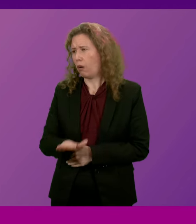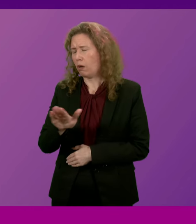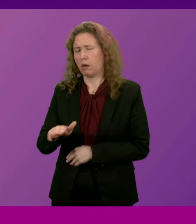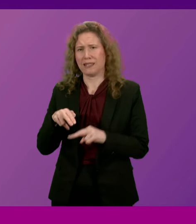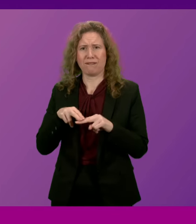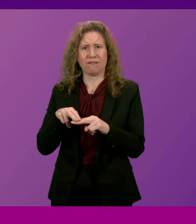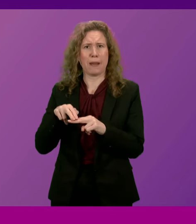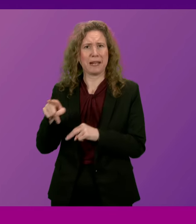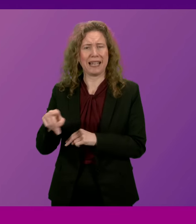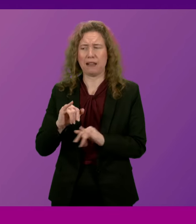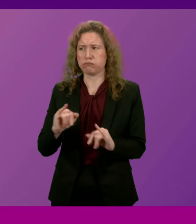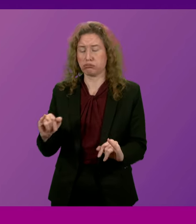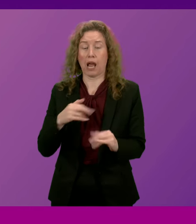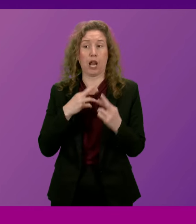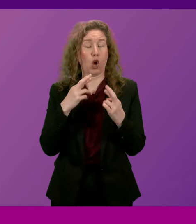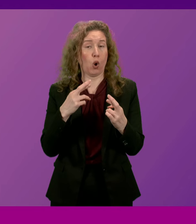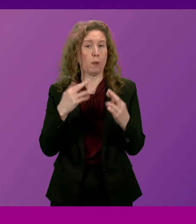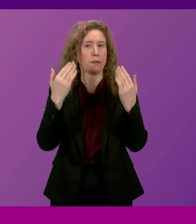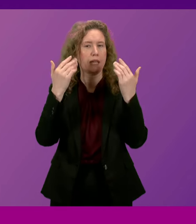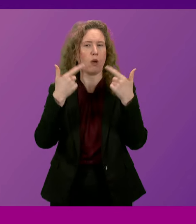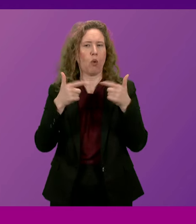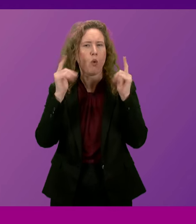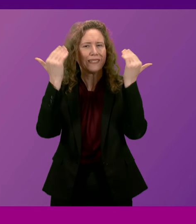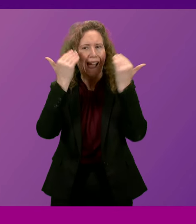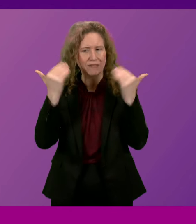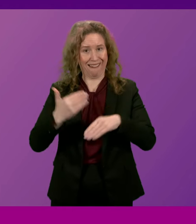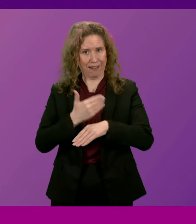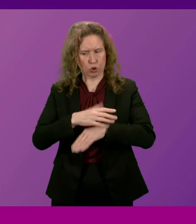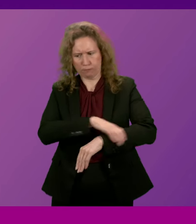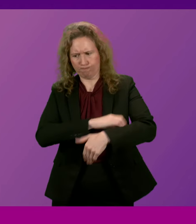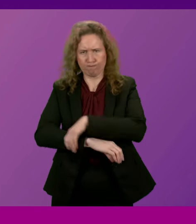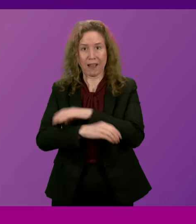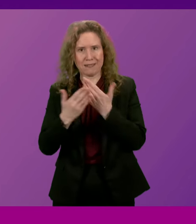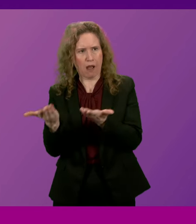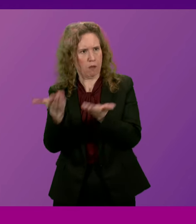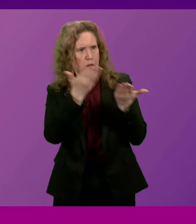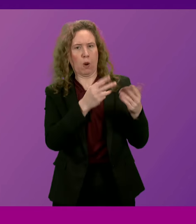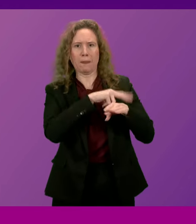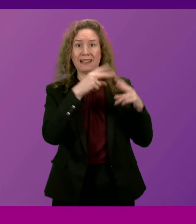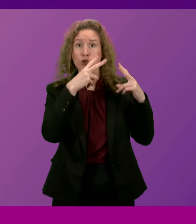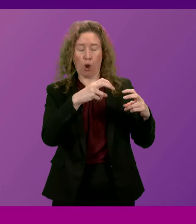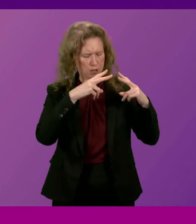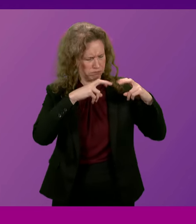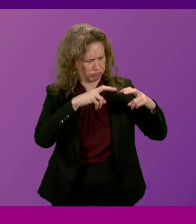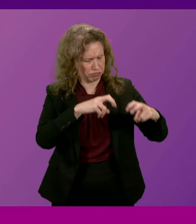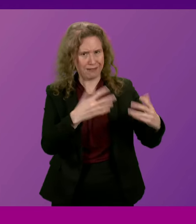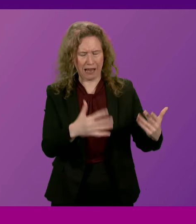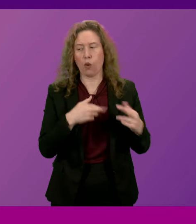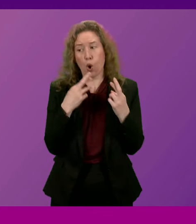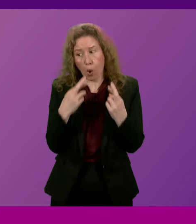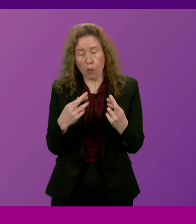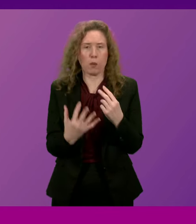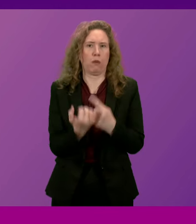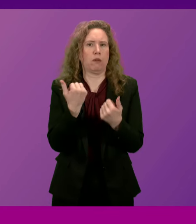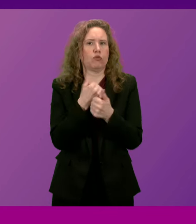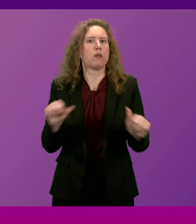I hope that the actions that the Lord Advocate is taking and which have been pursued now by Police Scotland will provide a resolution to the deep